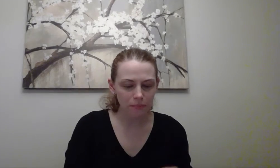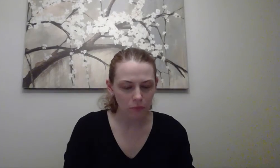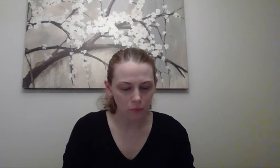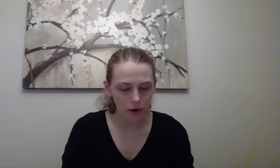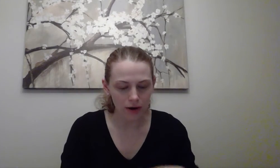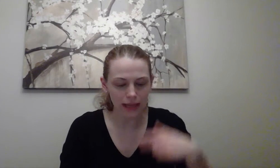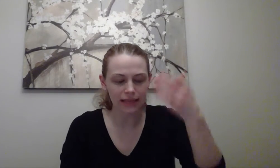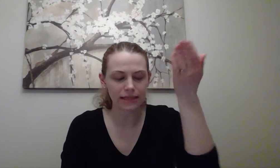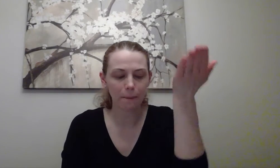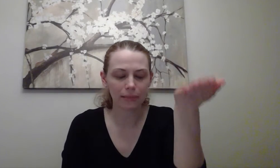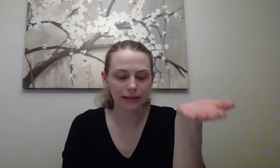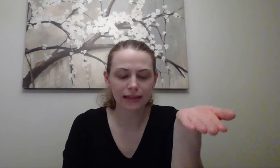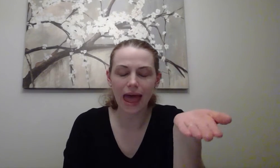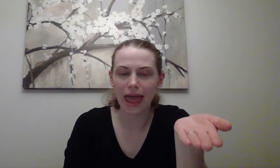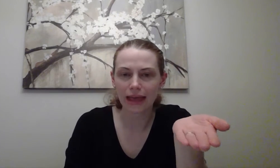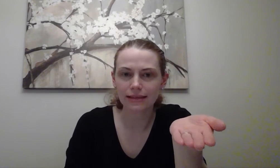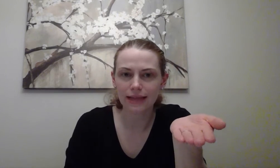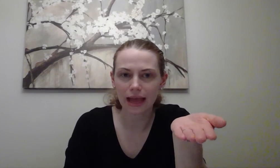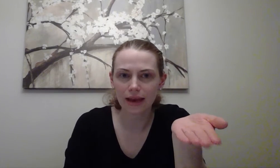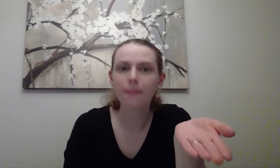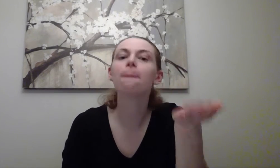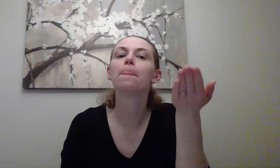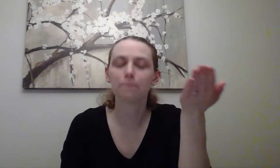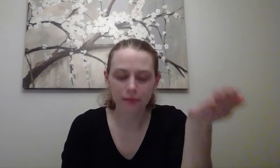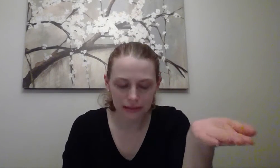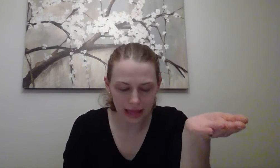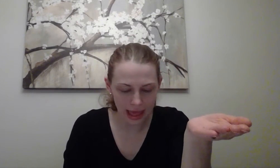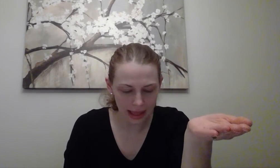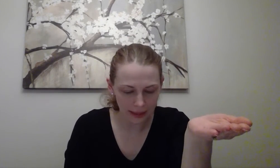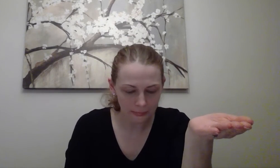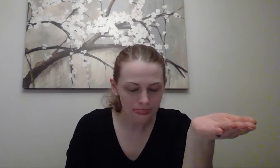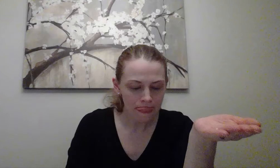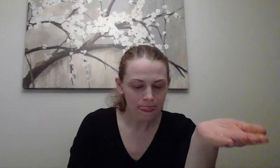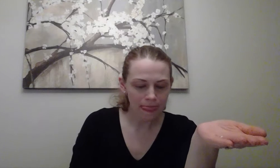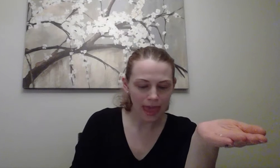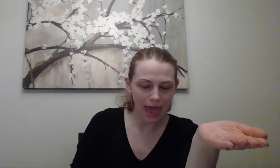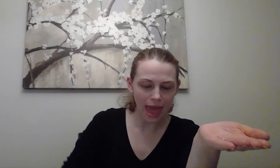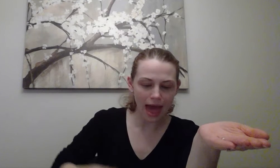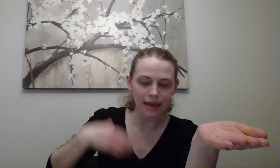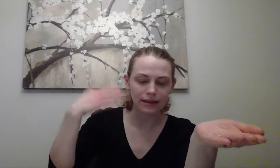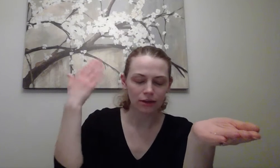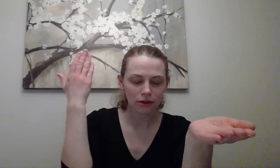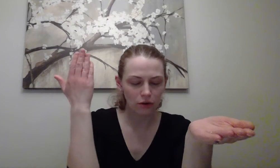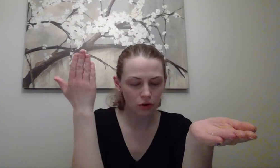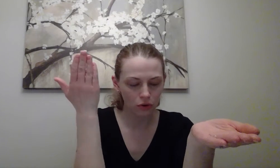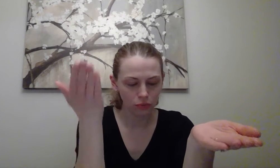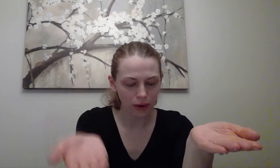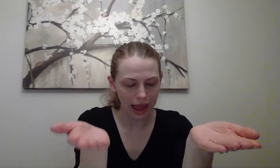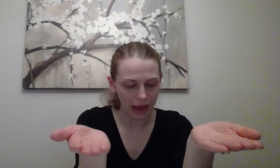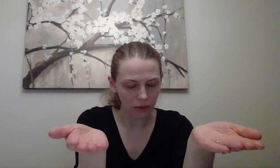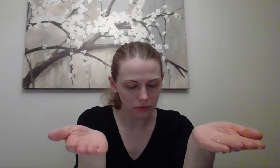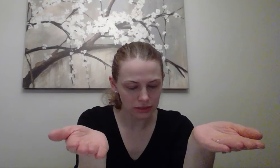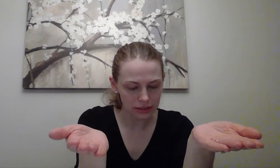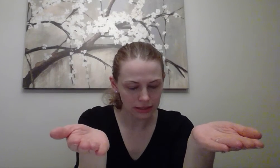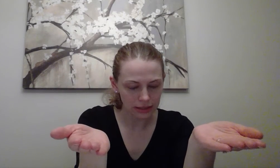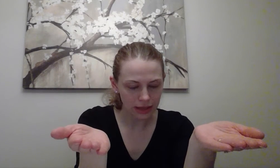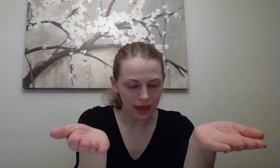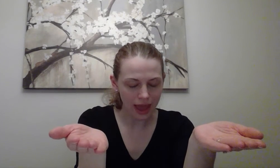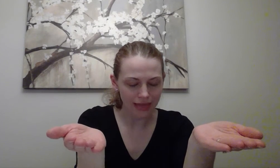word is play. Say it. Play. Add ground at